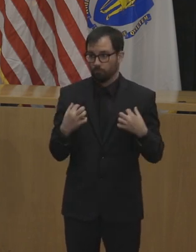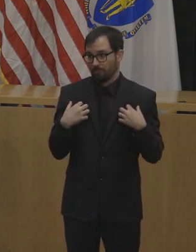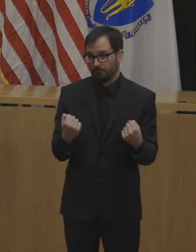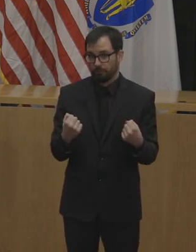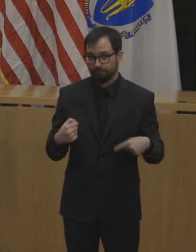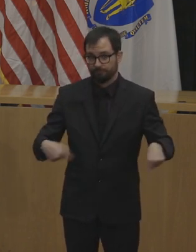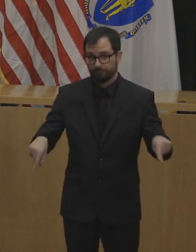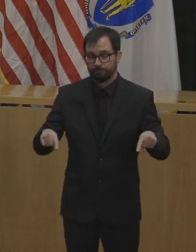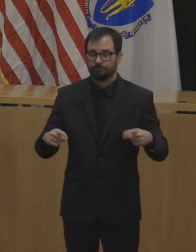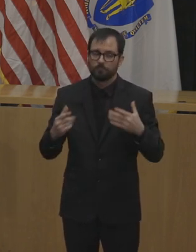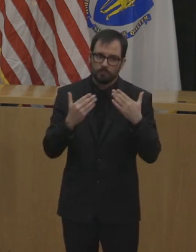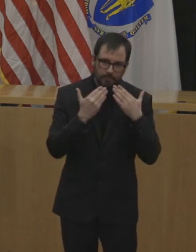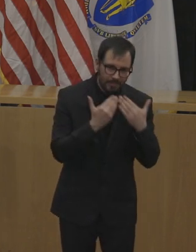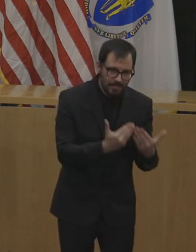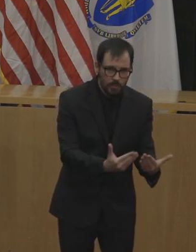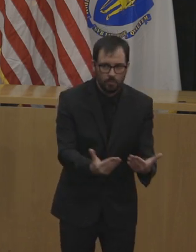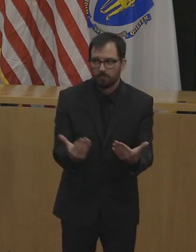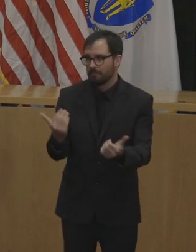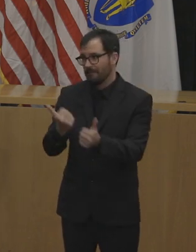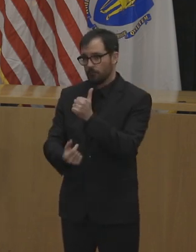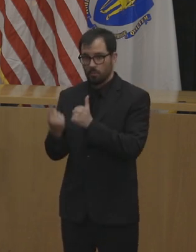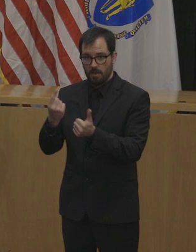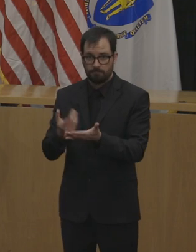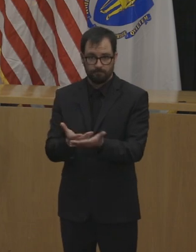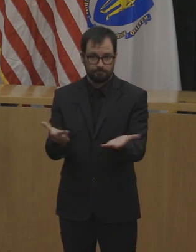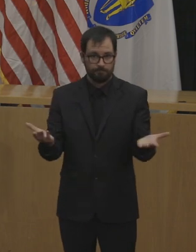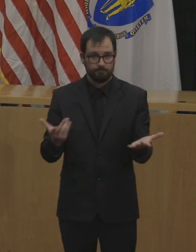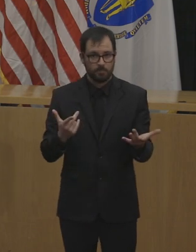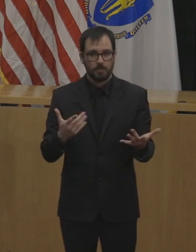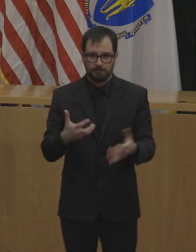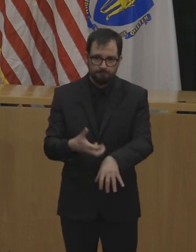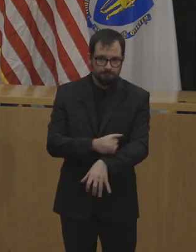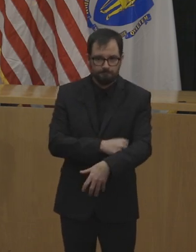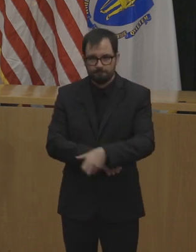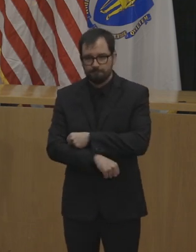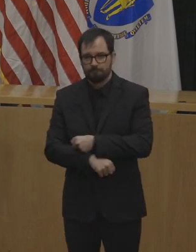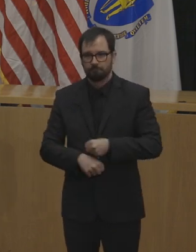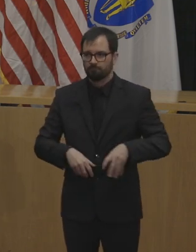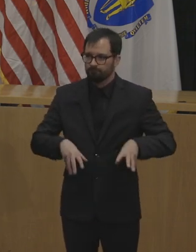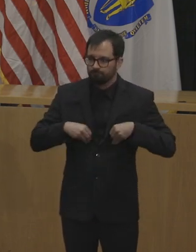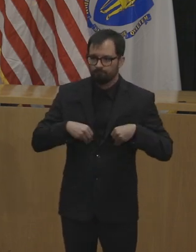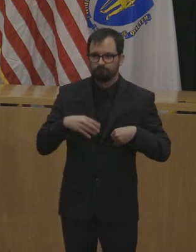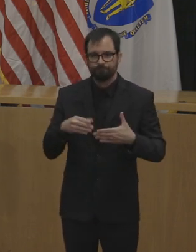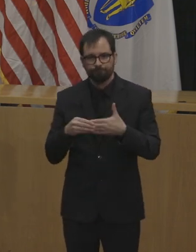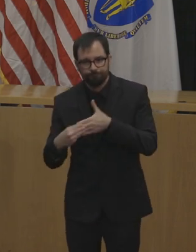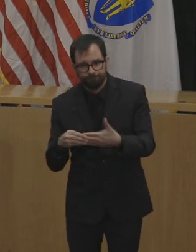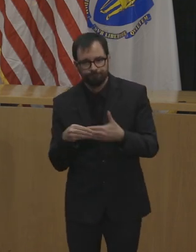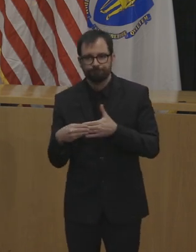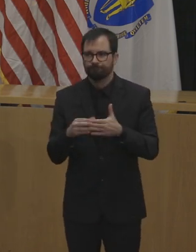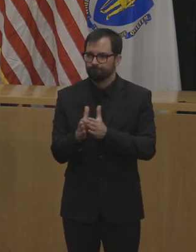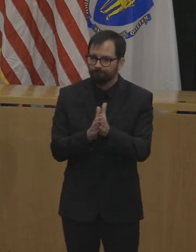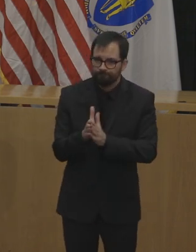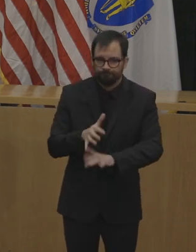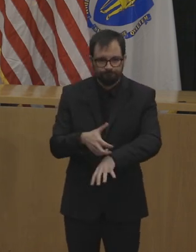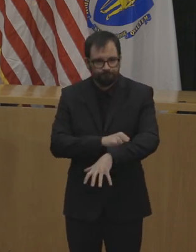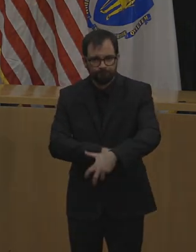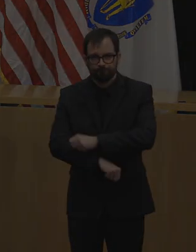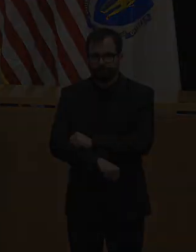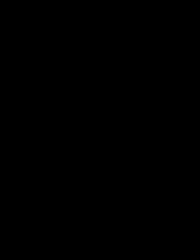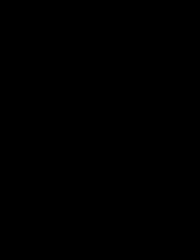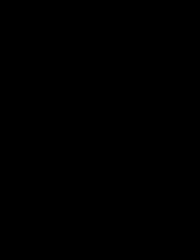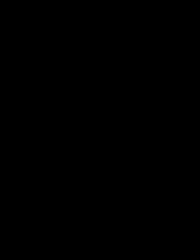for their understanding, but their diligence to take this seriously and to do your part.